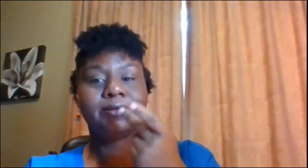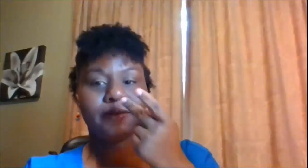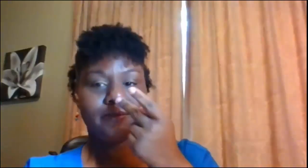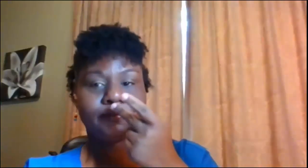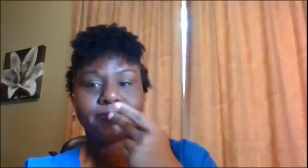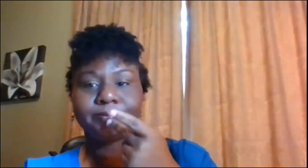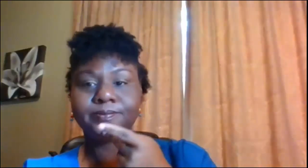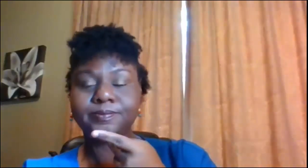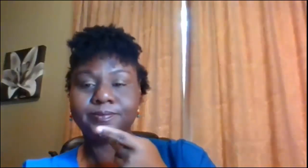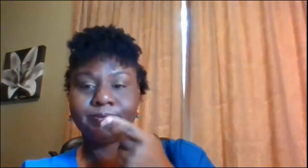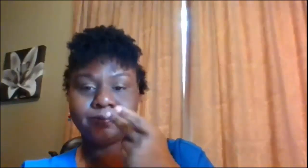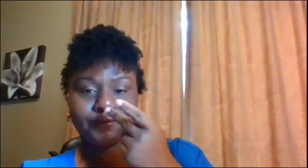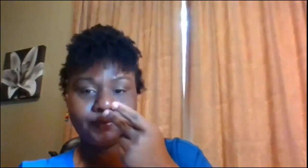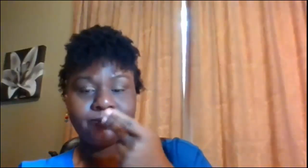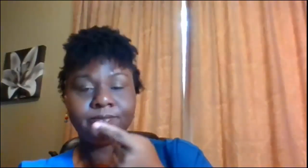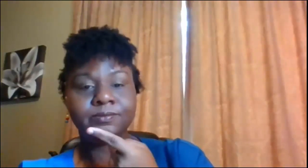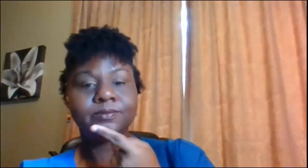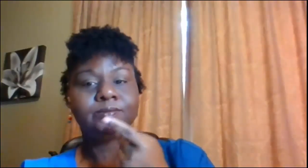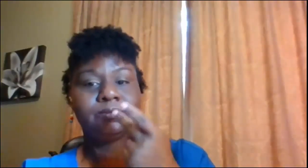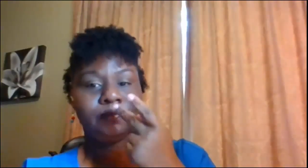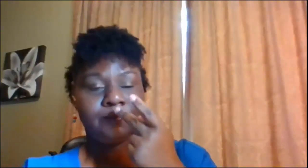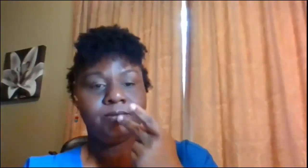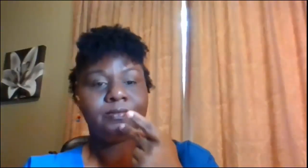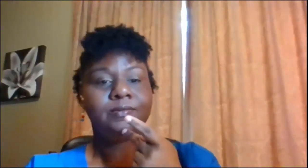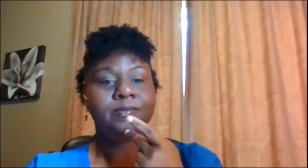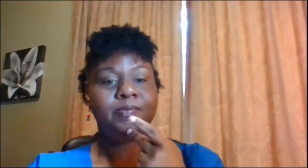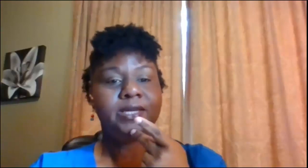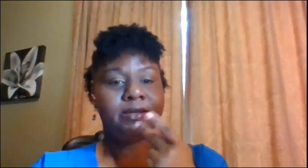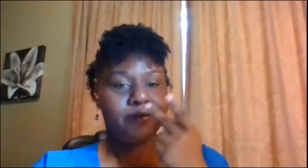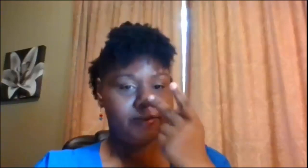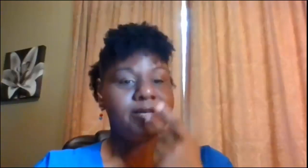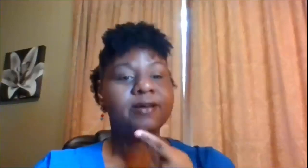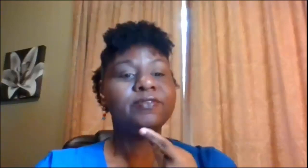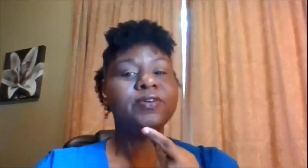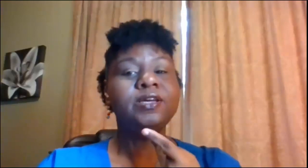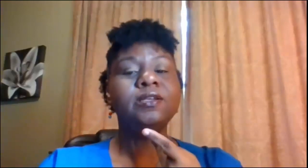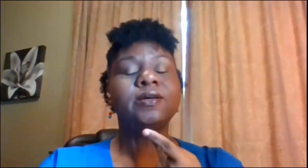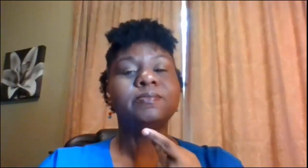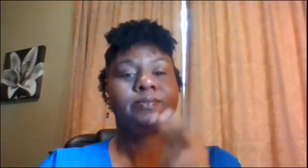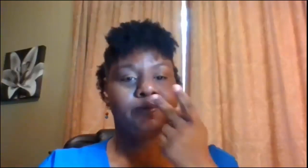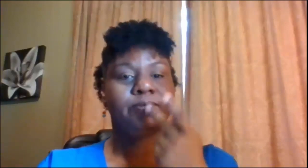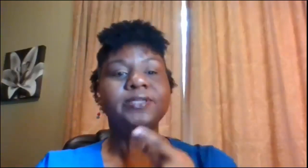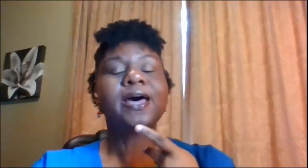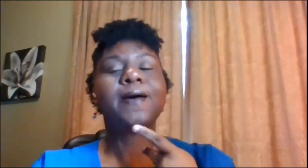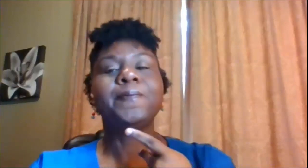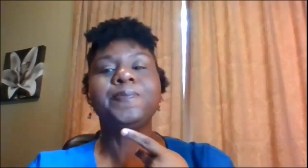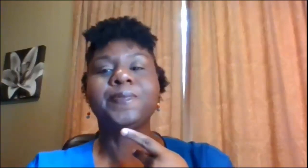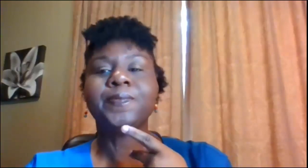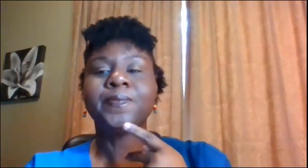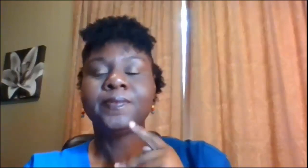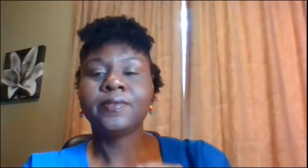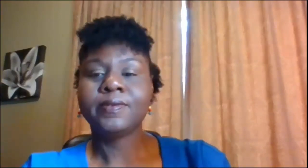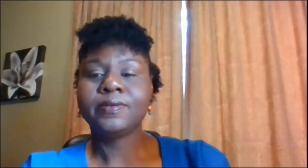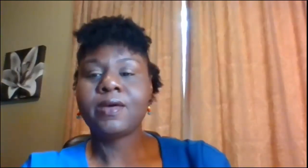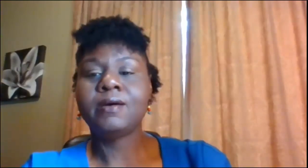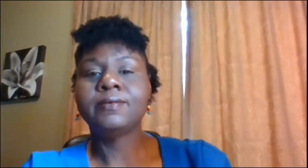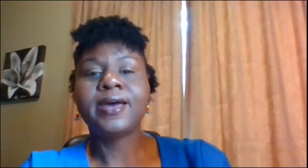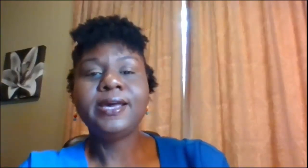pink right down the front of your lip one time all right